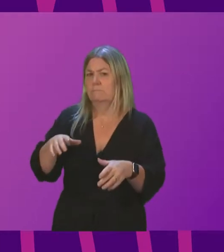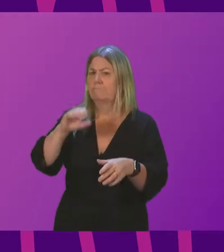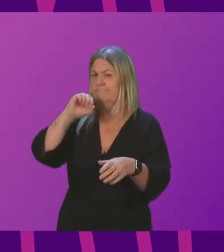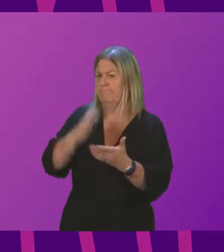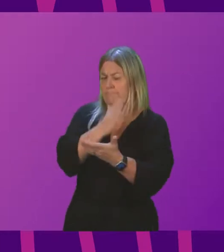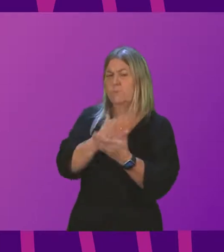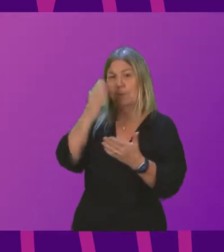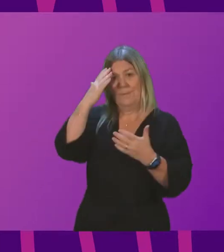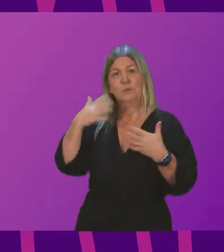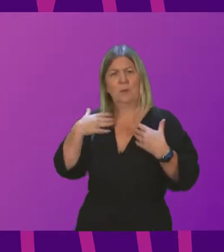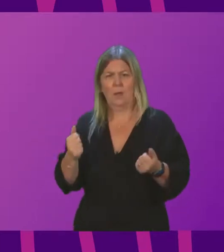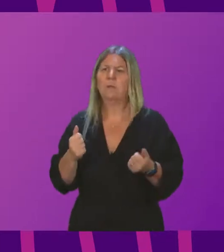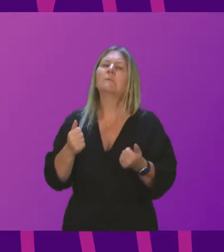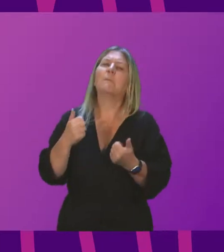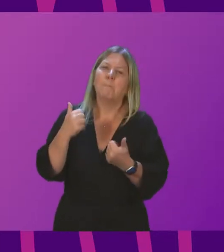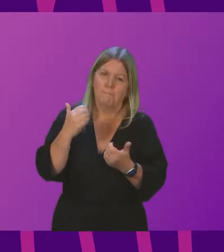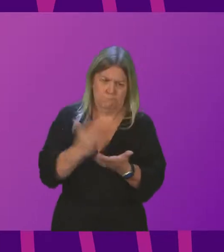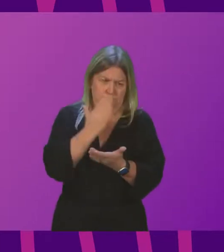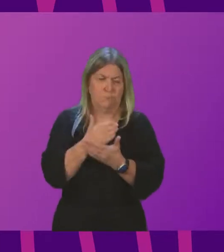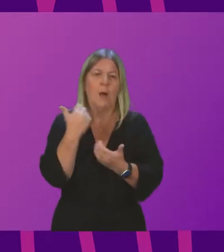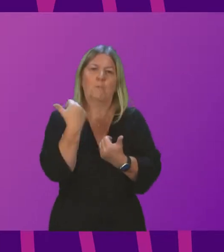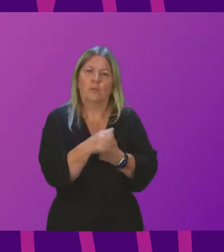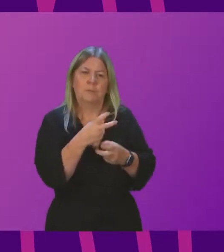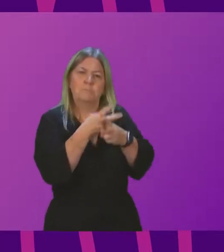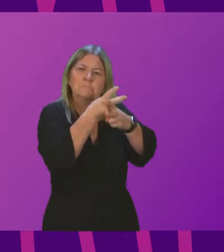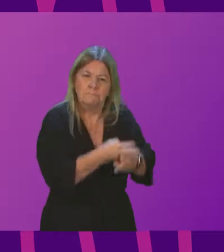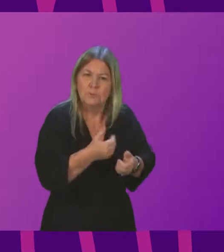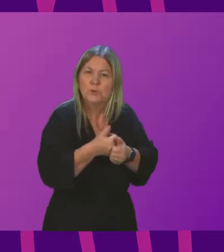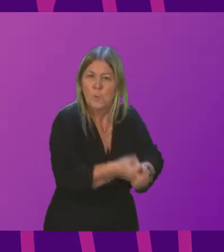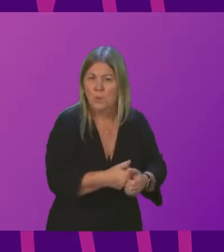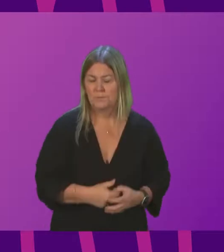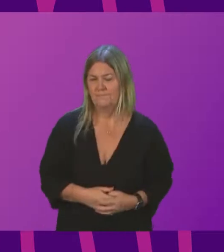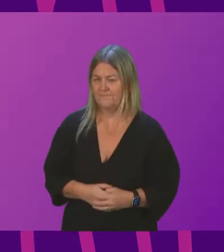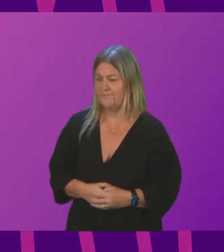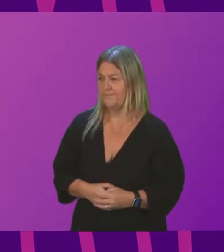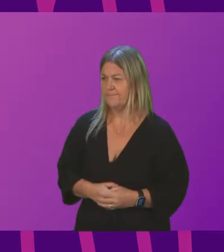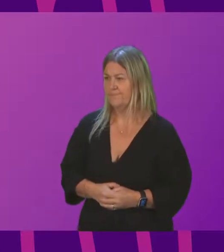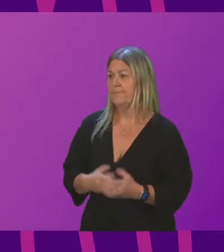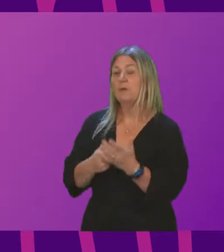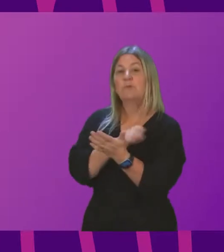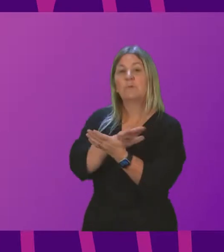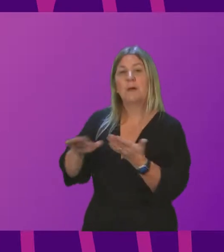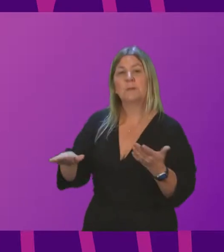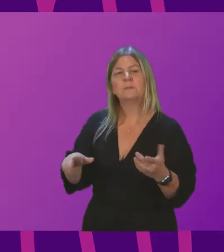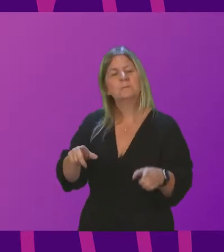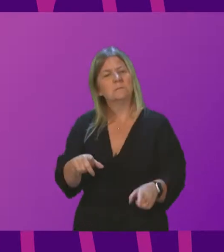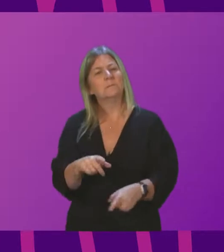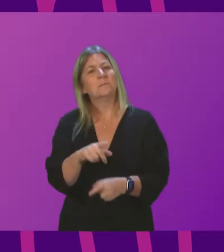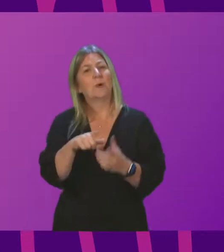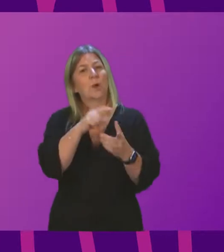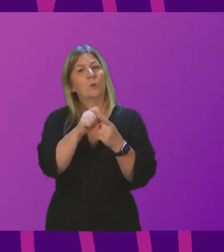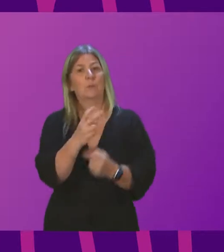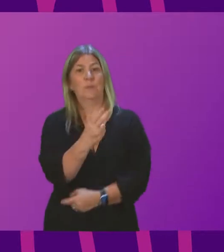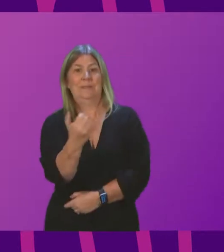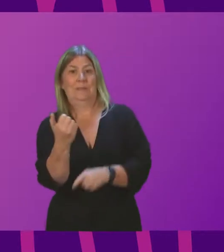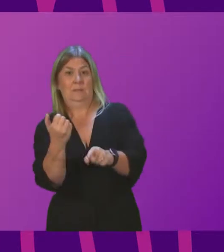health issues are properly catered for. Question number three, Rachel Hamilton. To ask the First Minister, in light of COP26, what action the Scottish